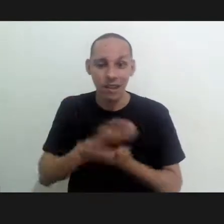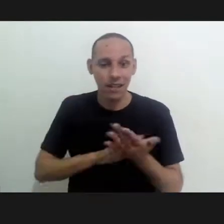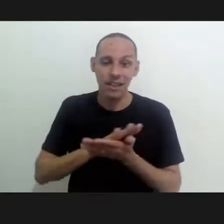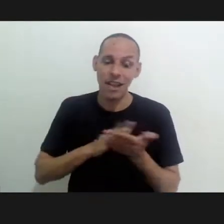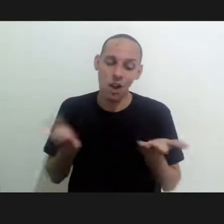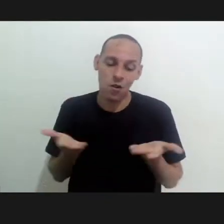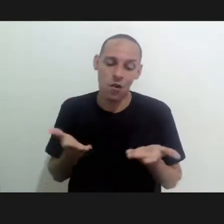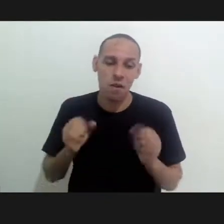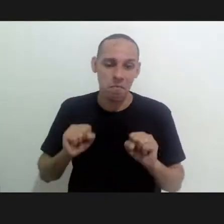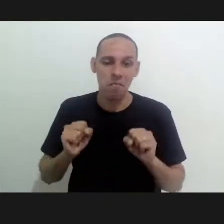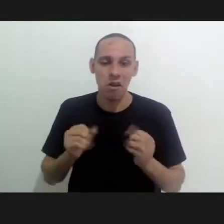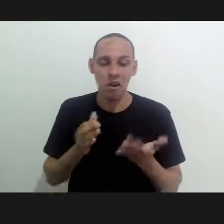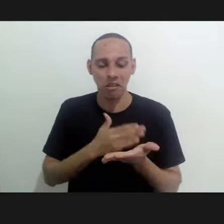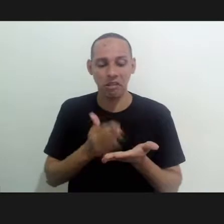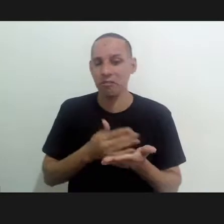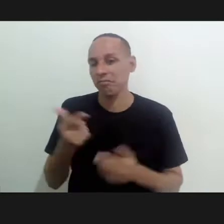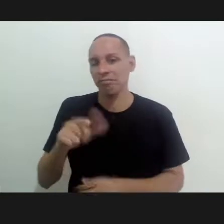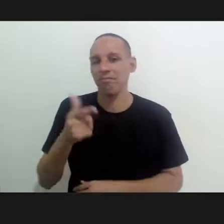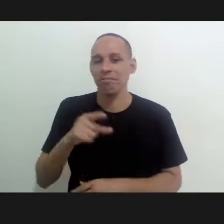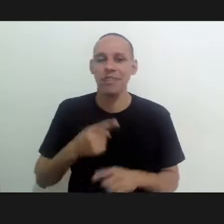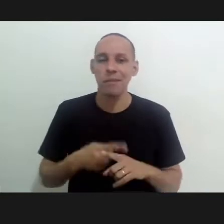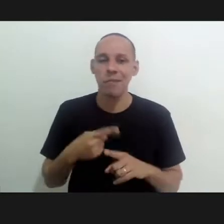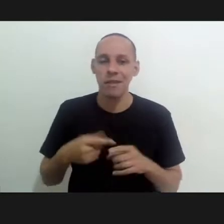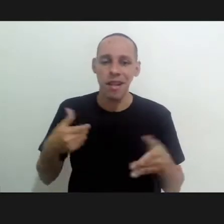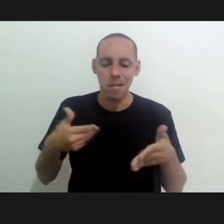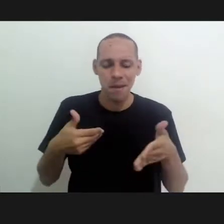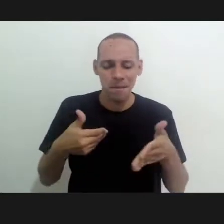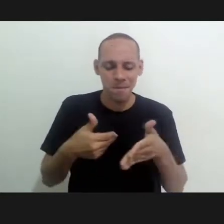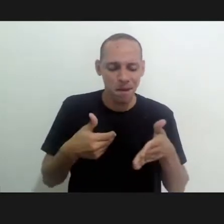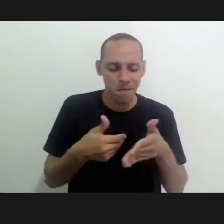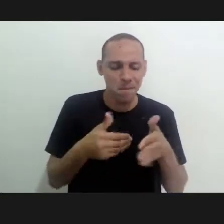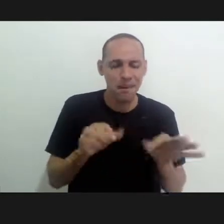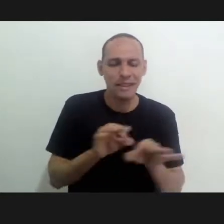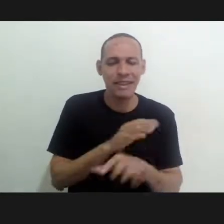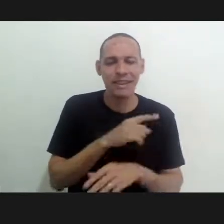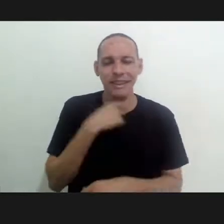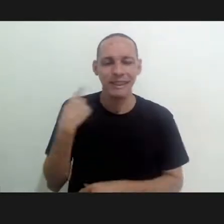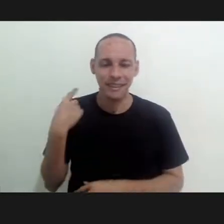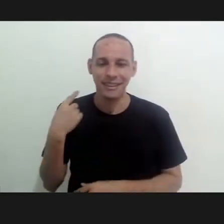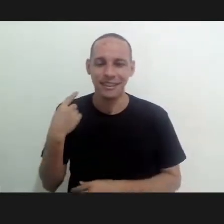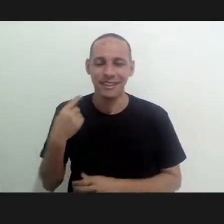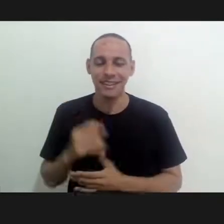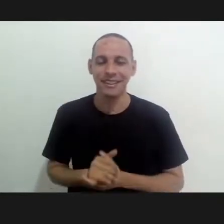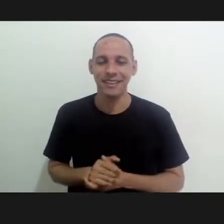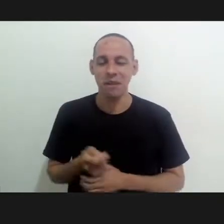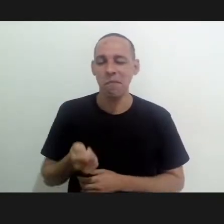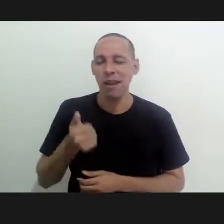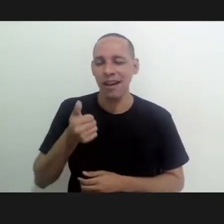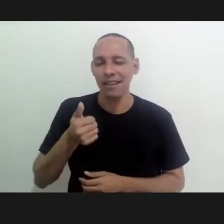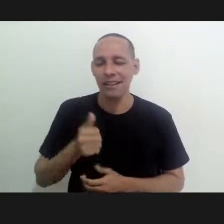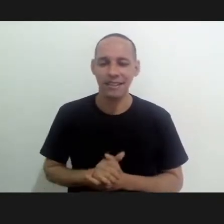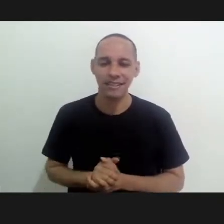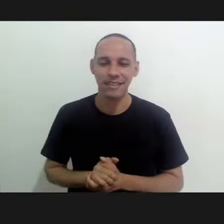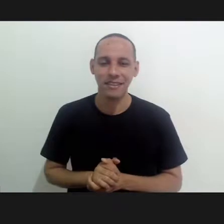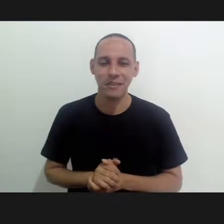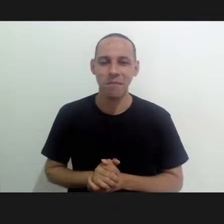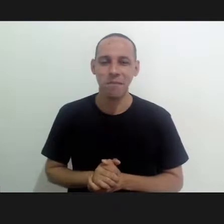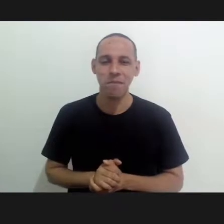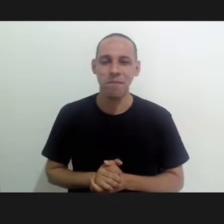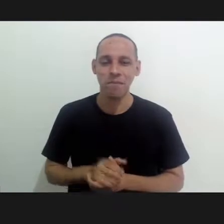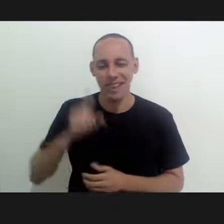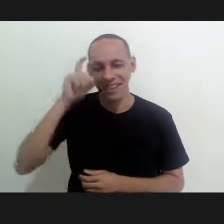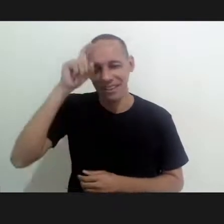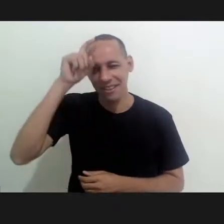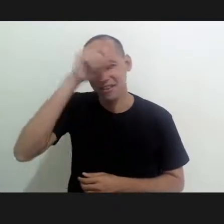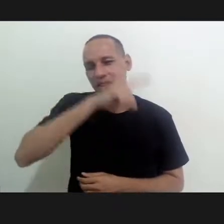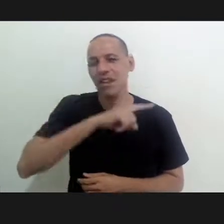we probably we probably wouldn't have been might yesterday because it would be